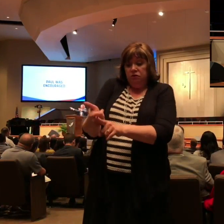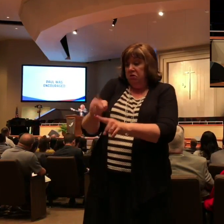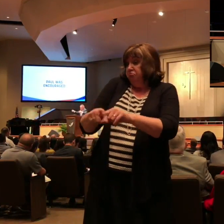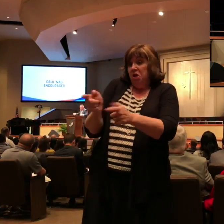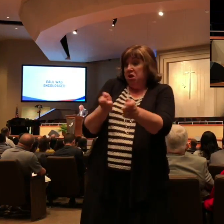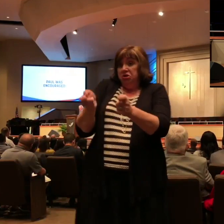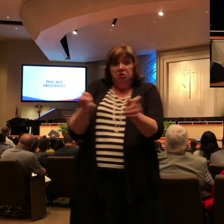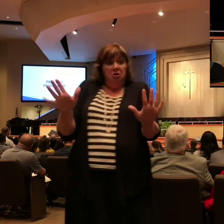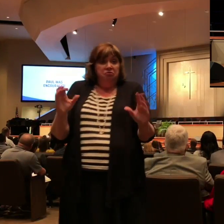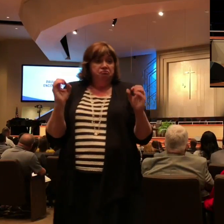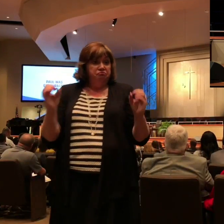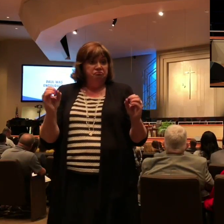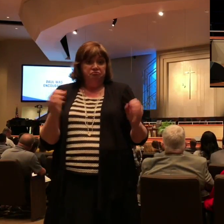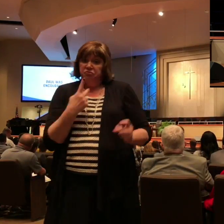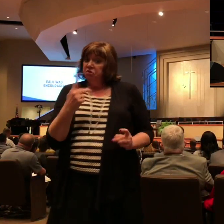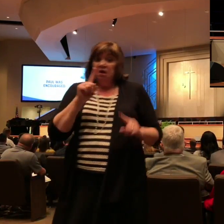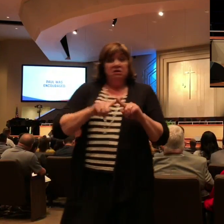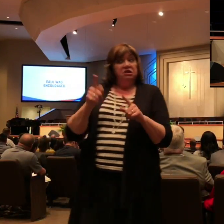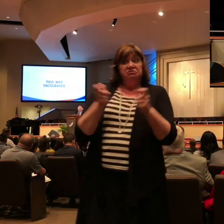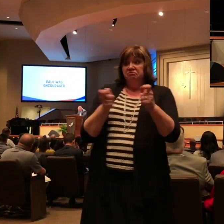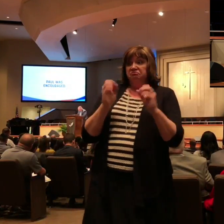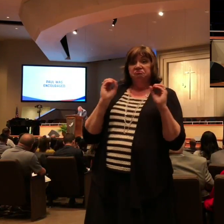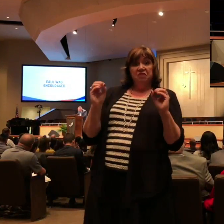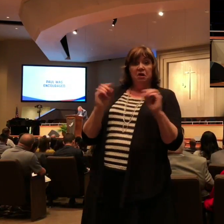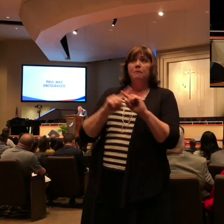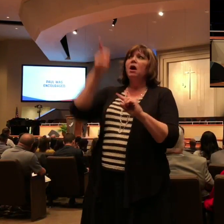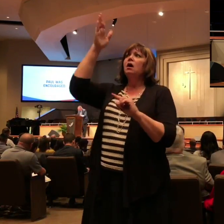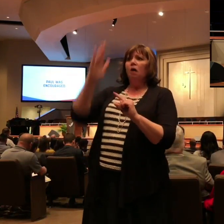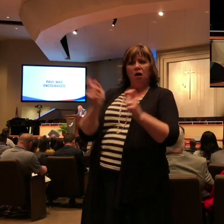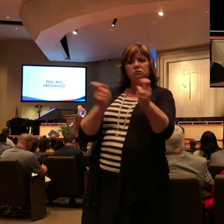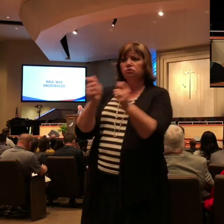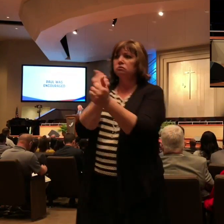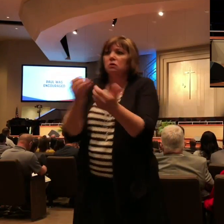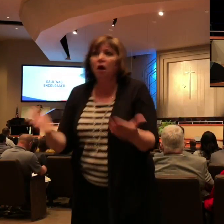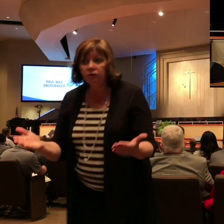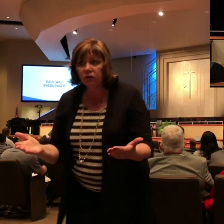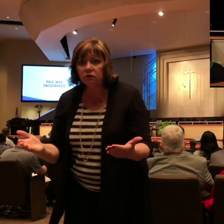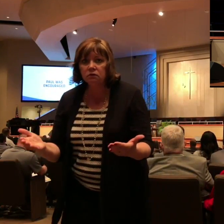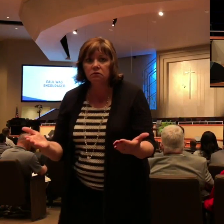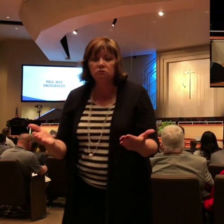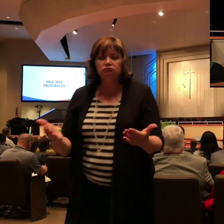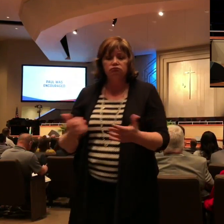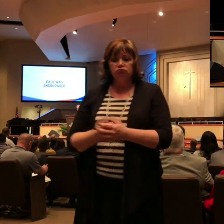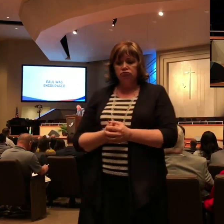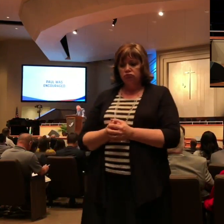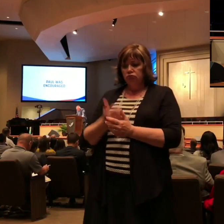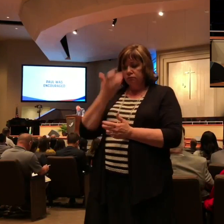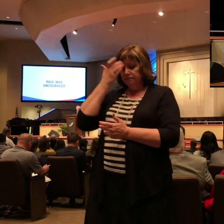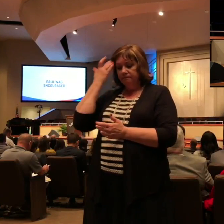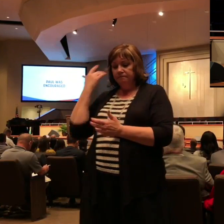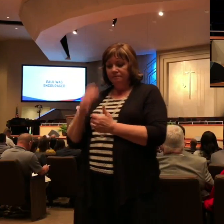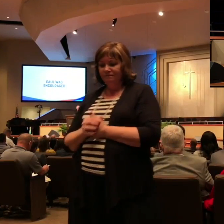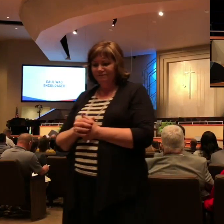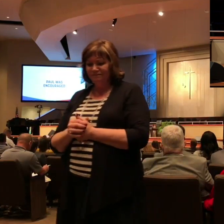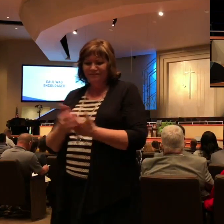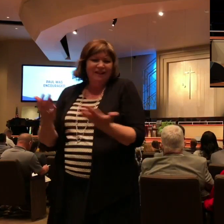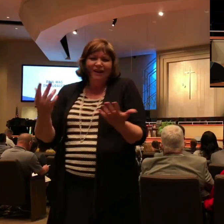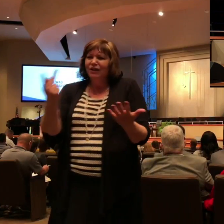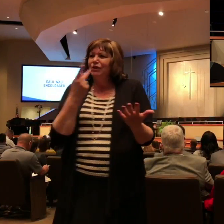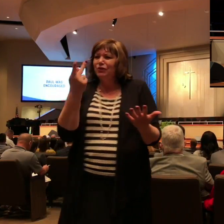but I'm going to rejoice for the good that's happening. Would you and I have dreamed of using a man like Balaam, a psychic, to convey a divine